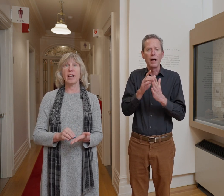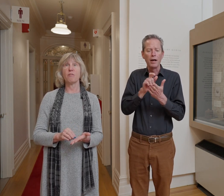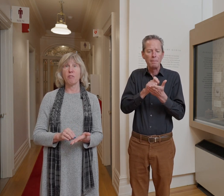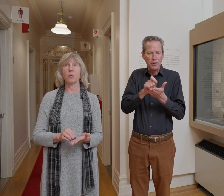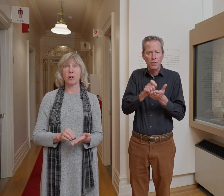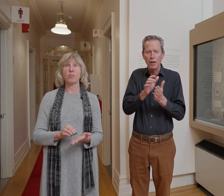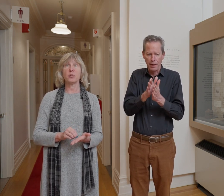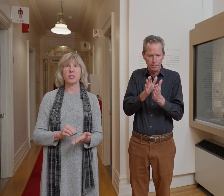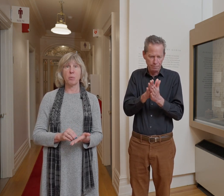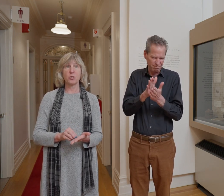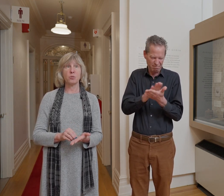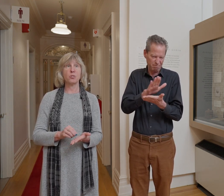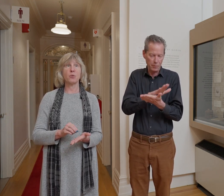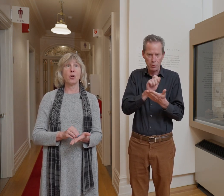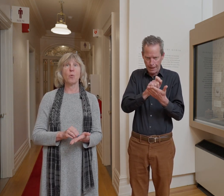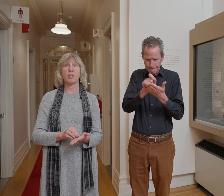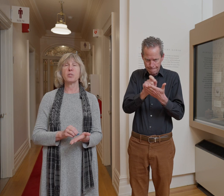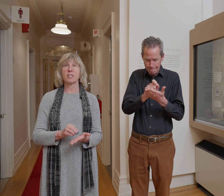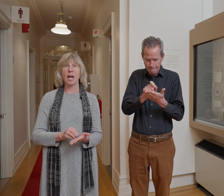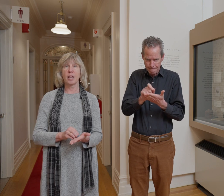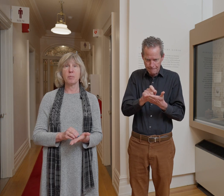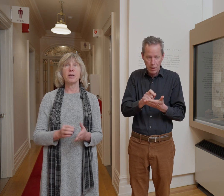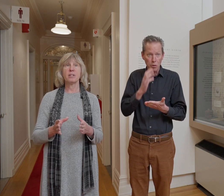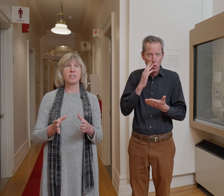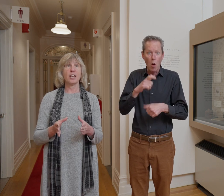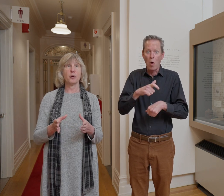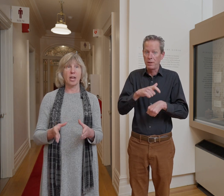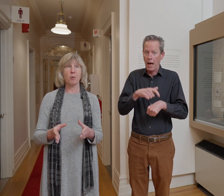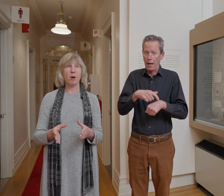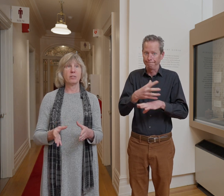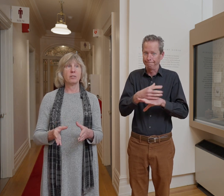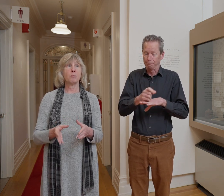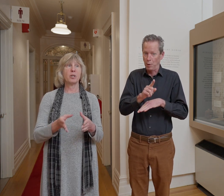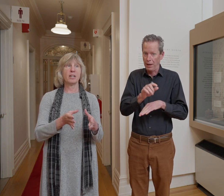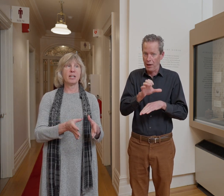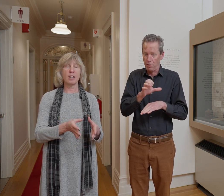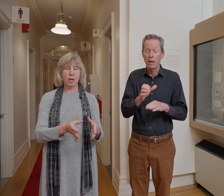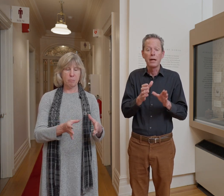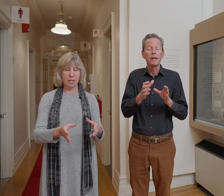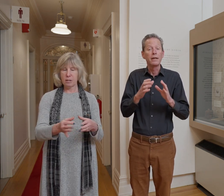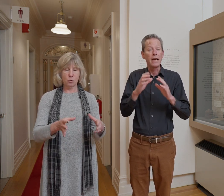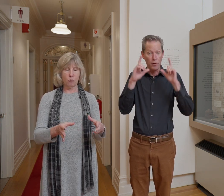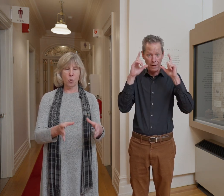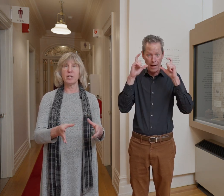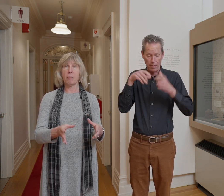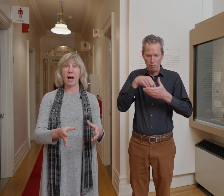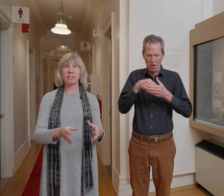of every one of those exposures, so you'd know when it was time to take your camera, put it in a big sort of wooden box